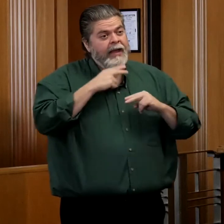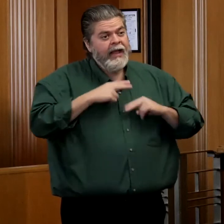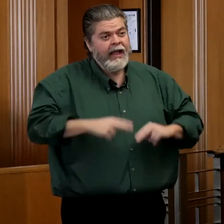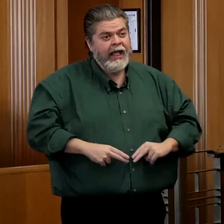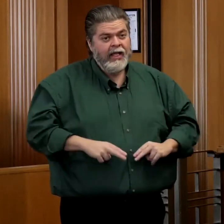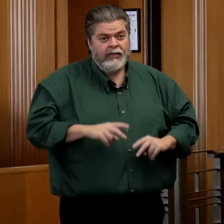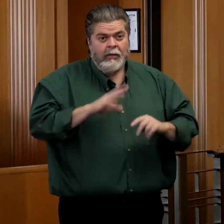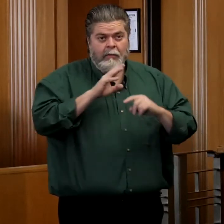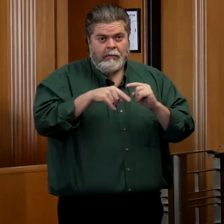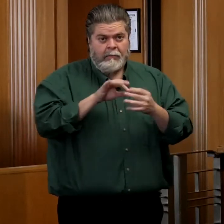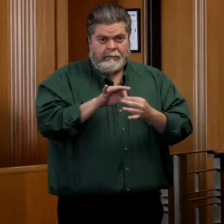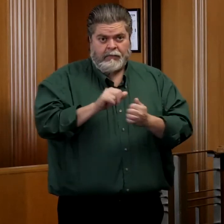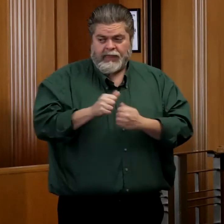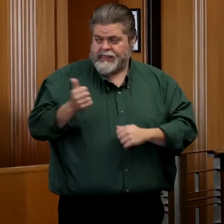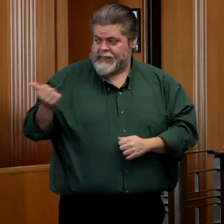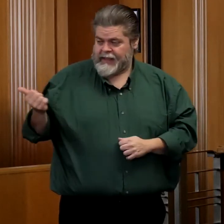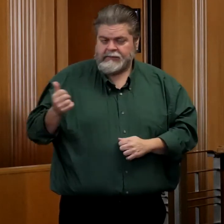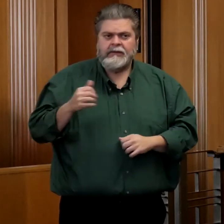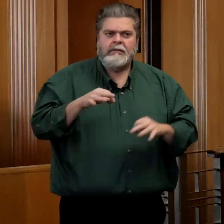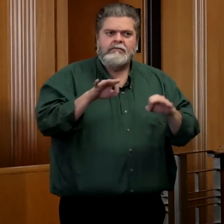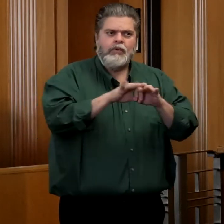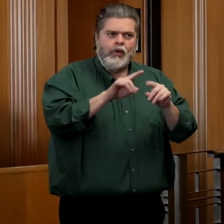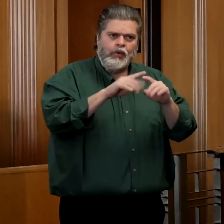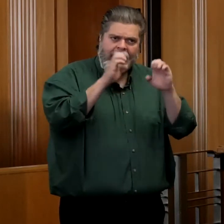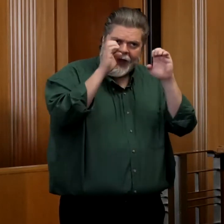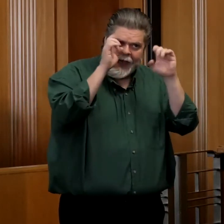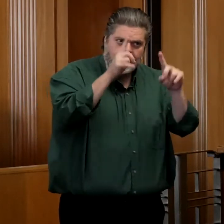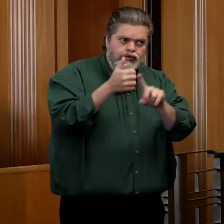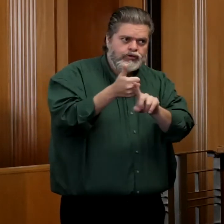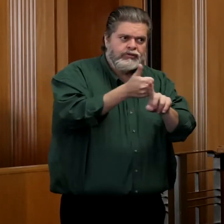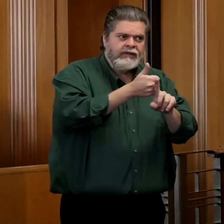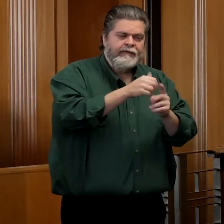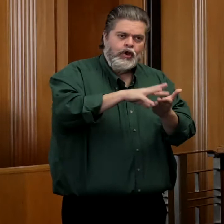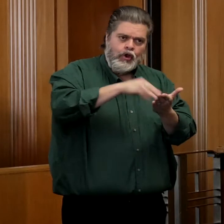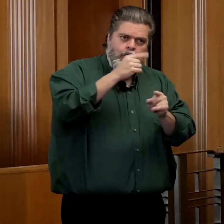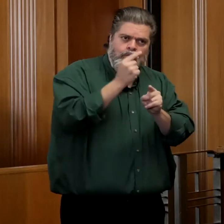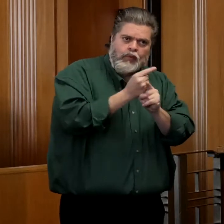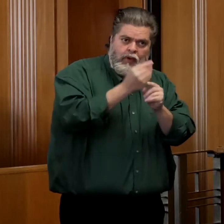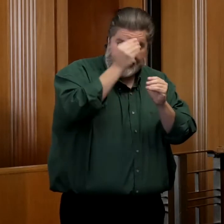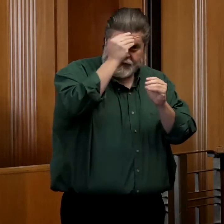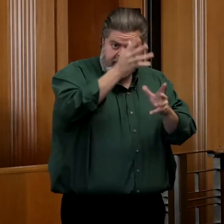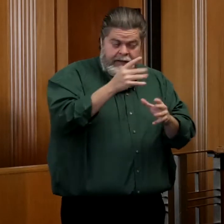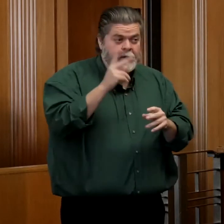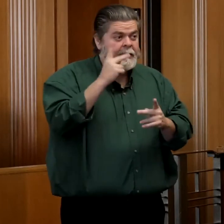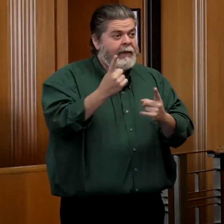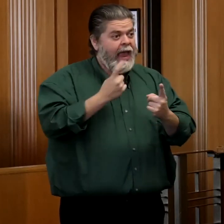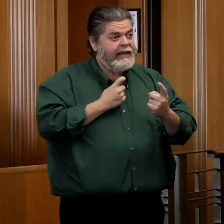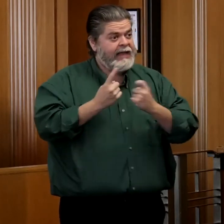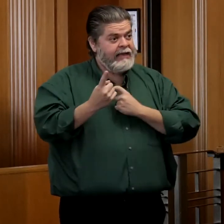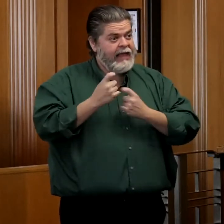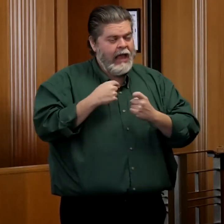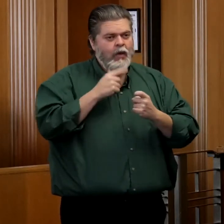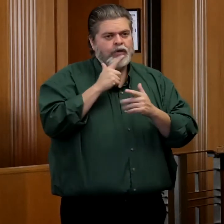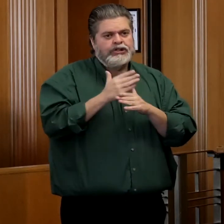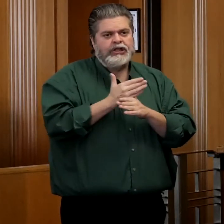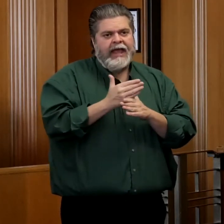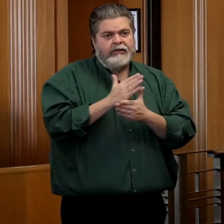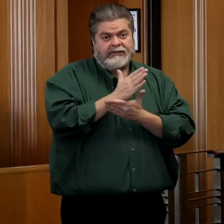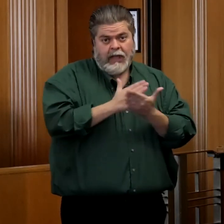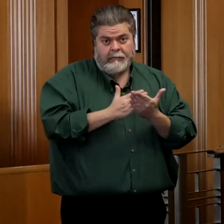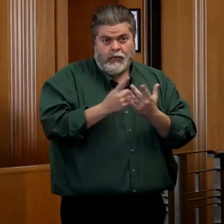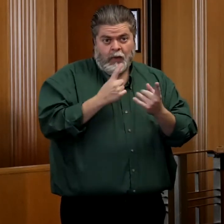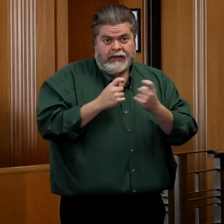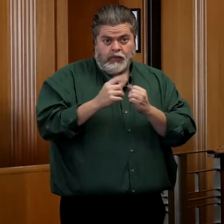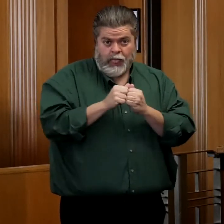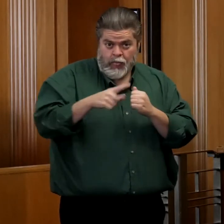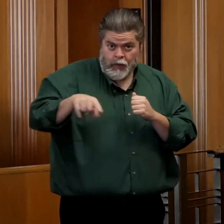lot of what we do as well as provide education and information. And, you we're hearing questions, and so I'm going to just share a couple of those with